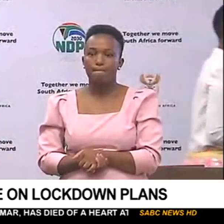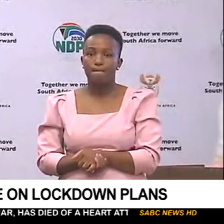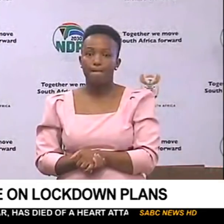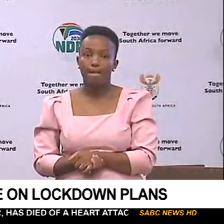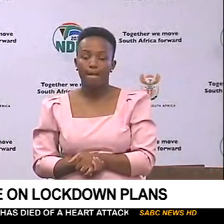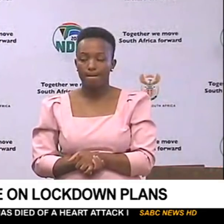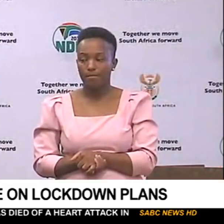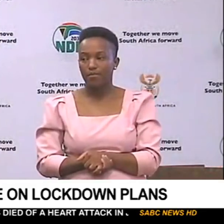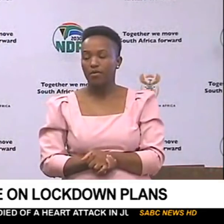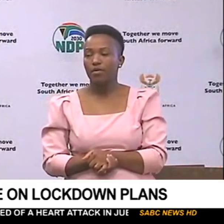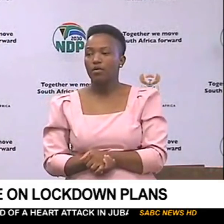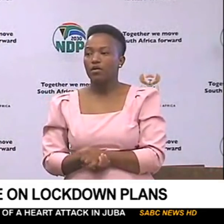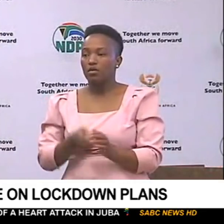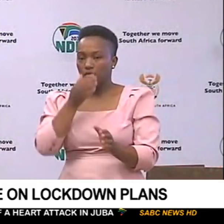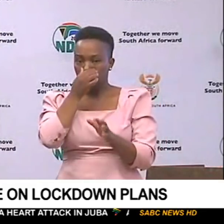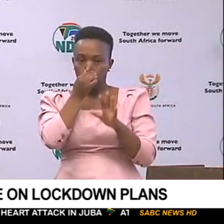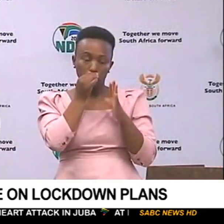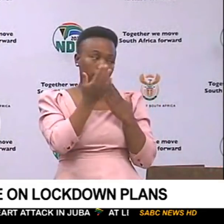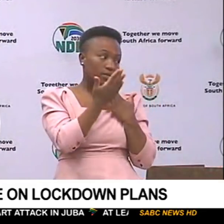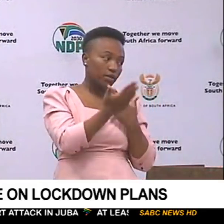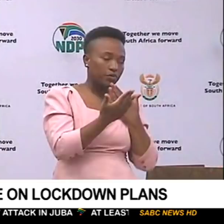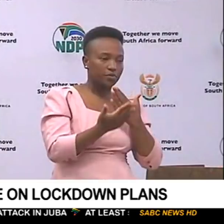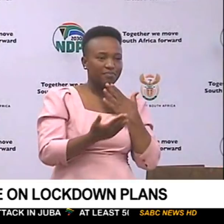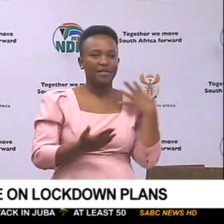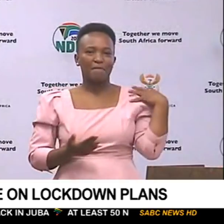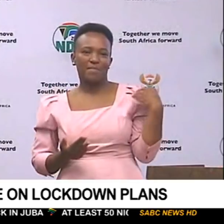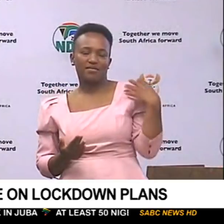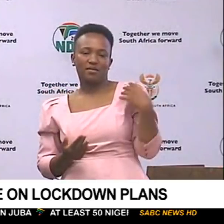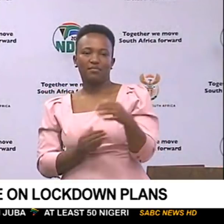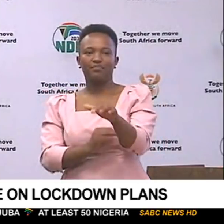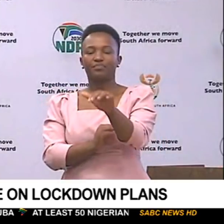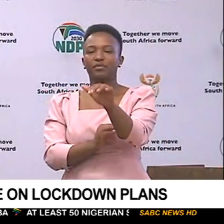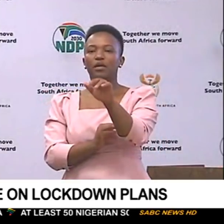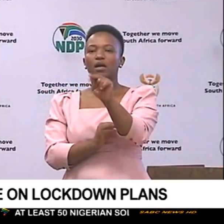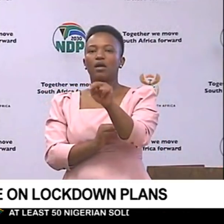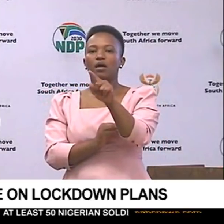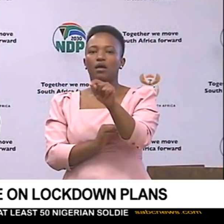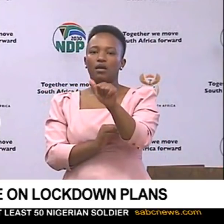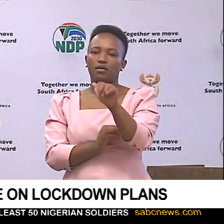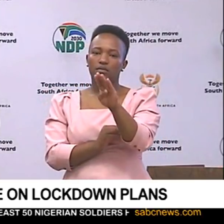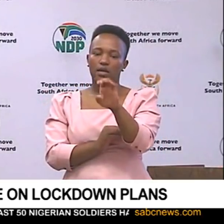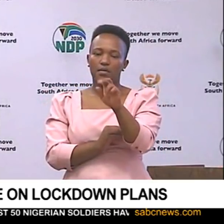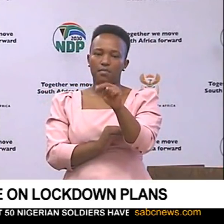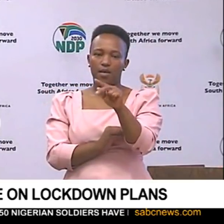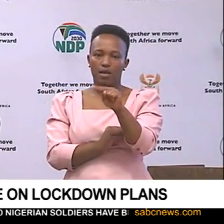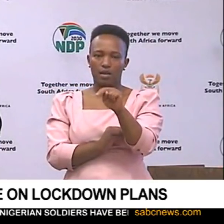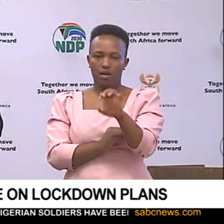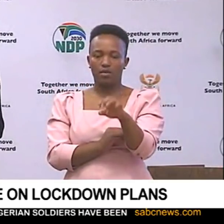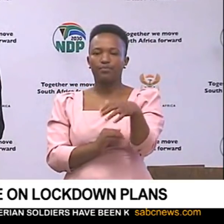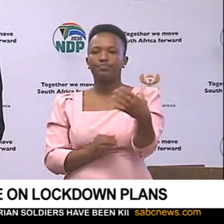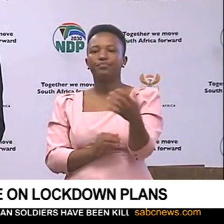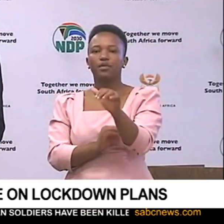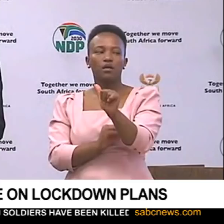Thank you, Minister Davine Abrams. We have